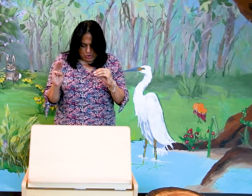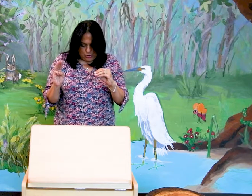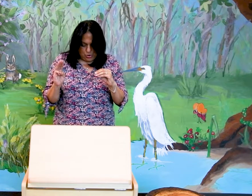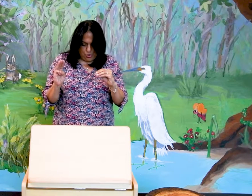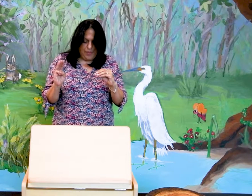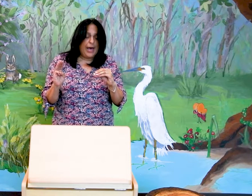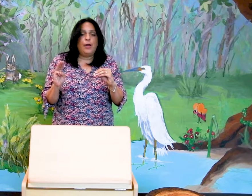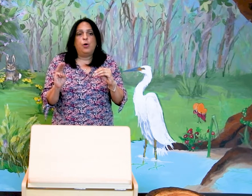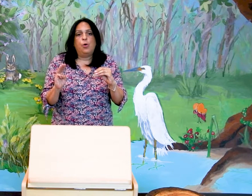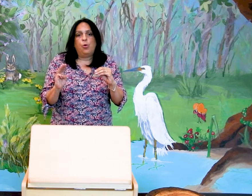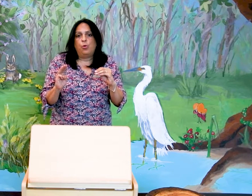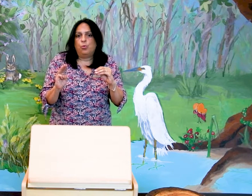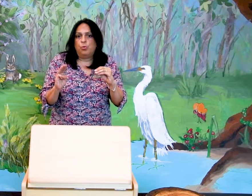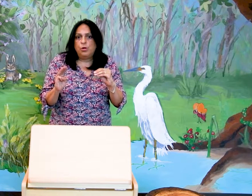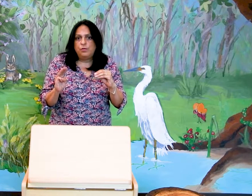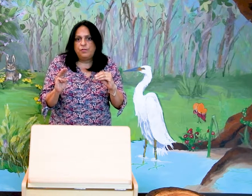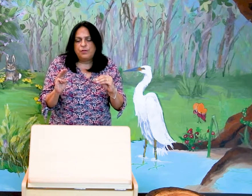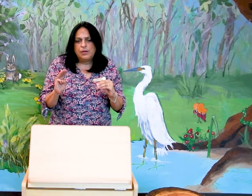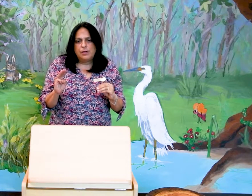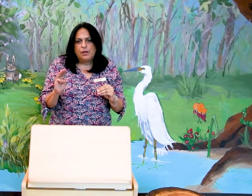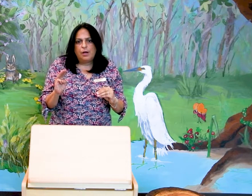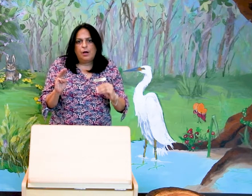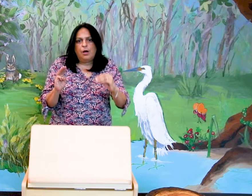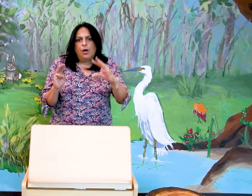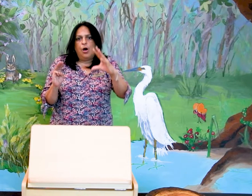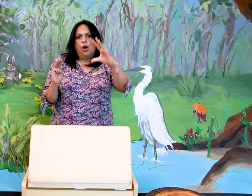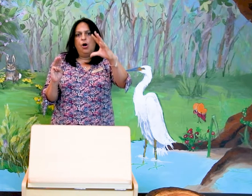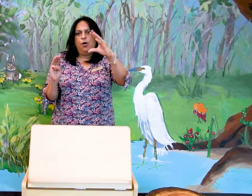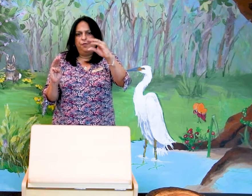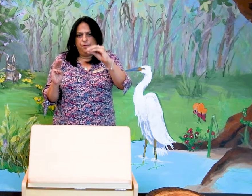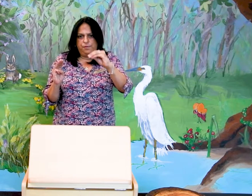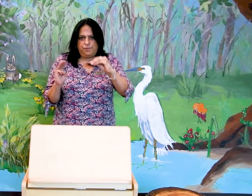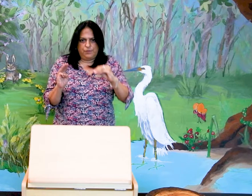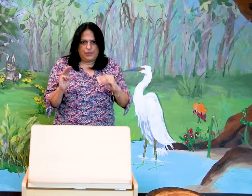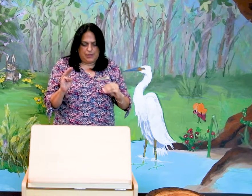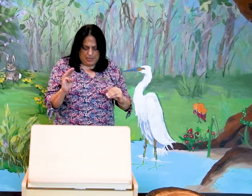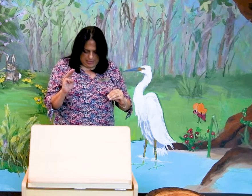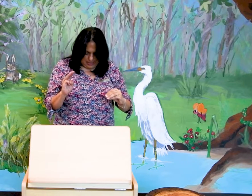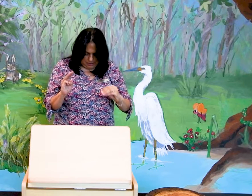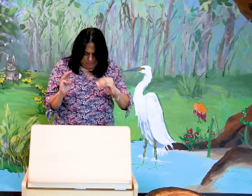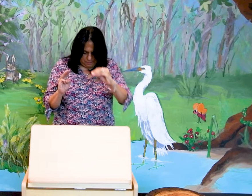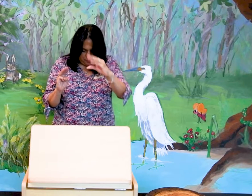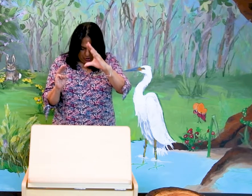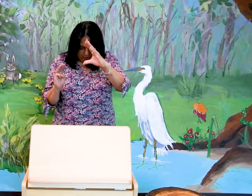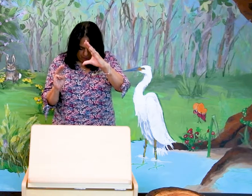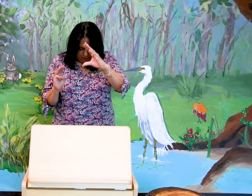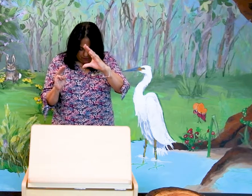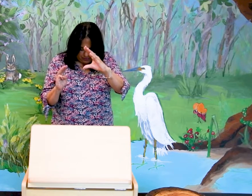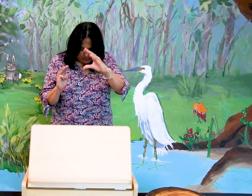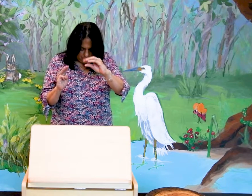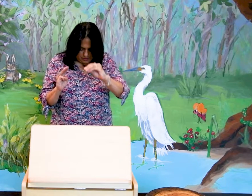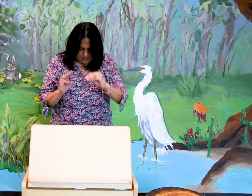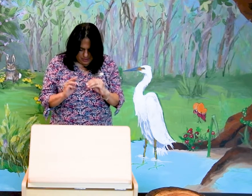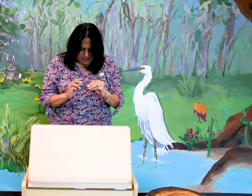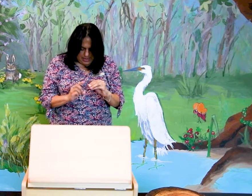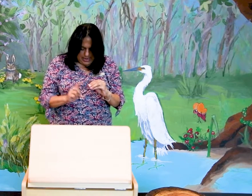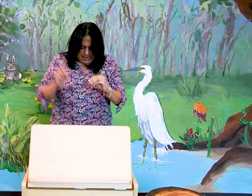Saw that old wolf, huff, and puffed. And